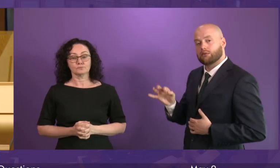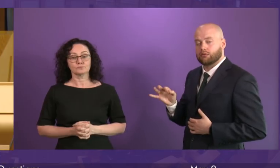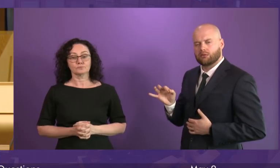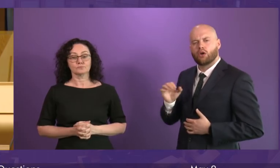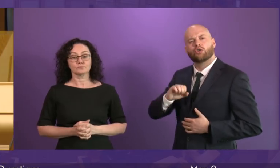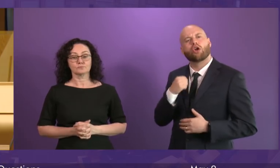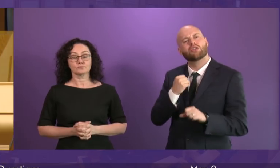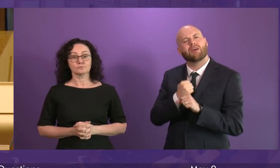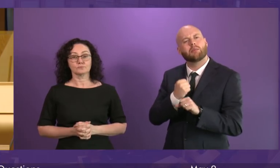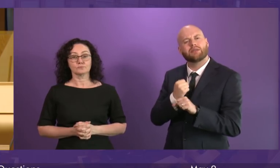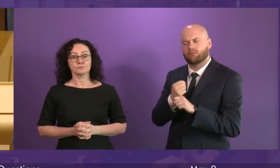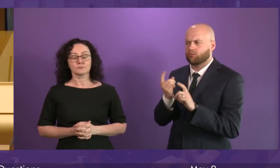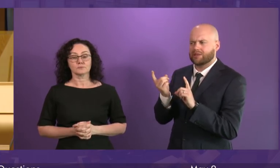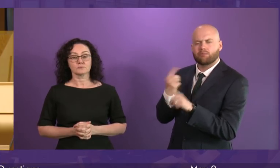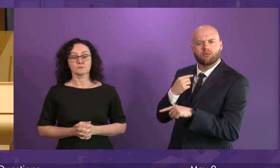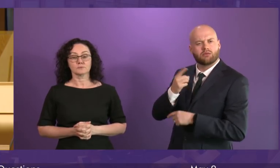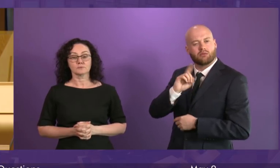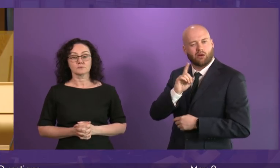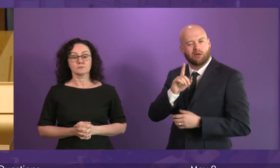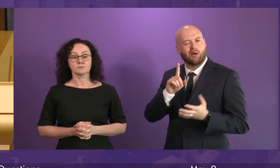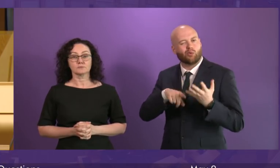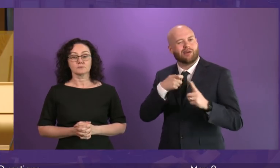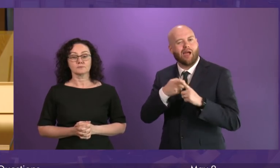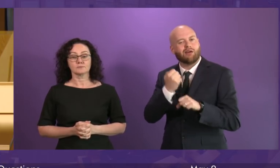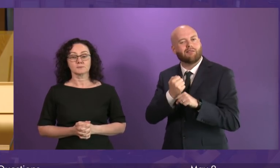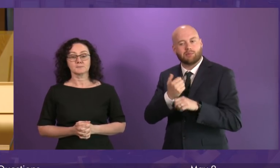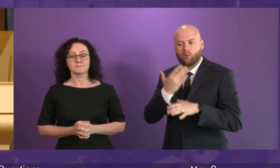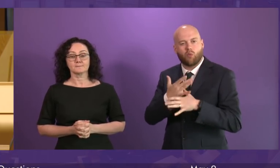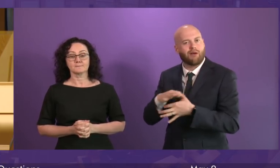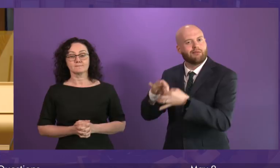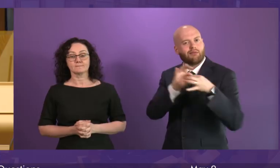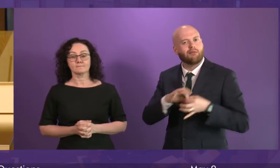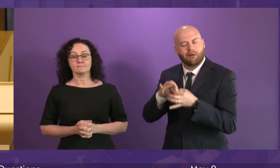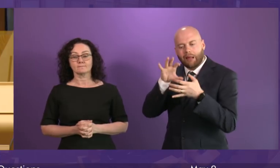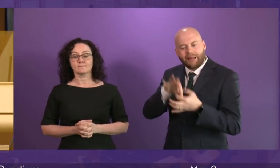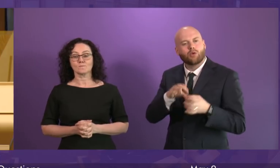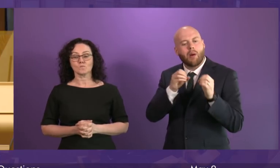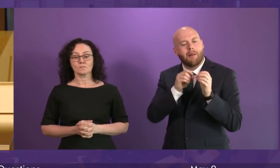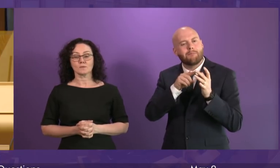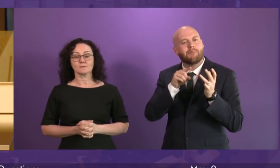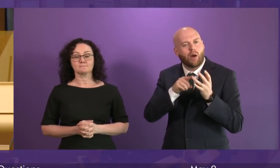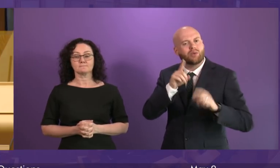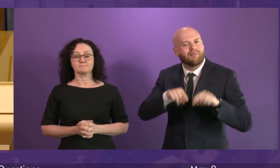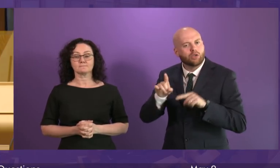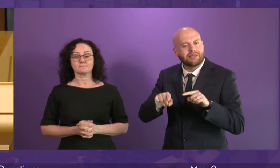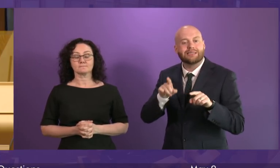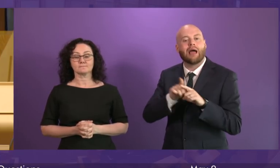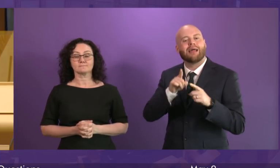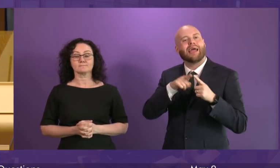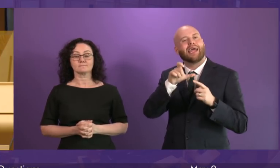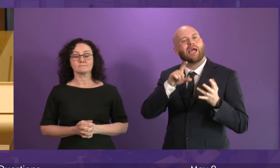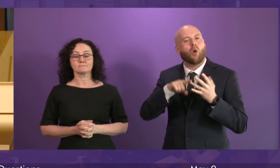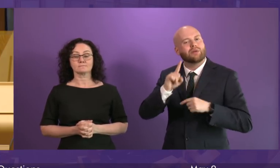response is to the Intergovernmental Science Policy Platform on Biodiversity and Ecosystem Services Report's call